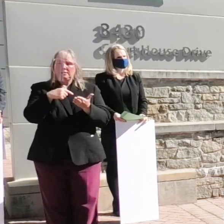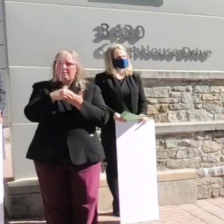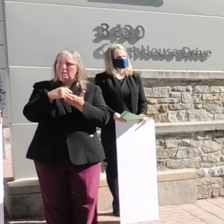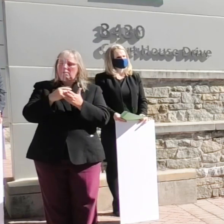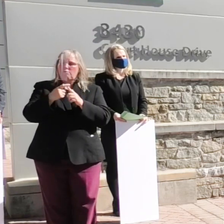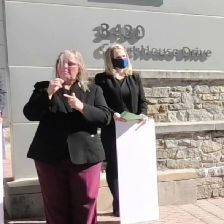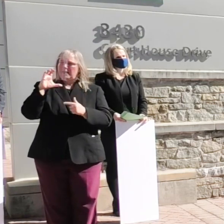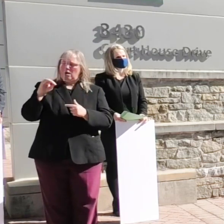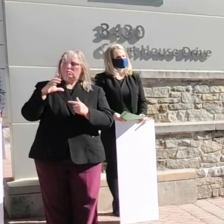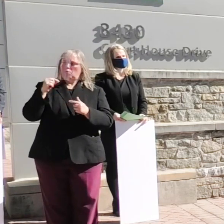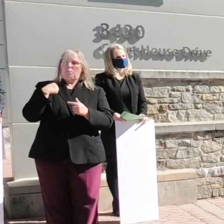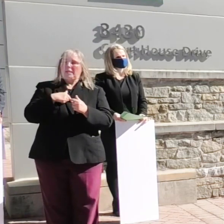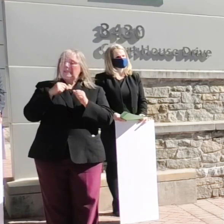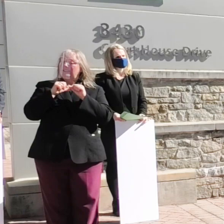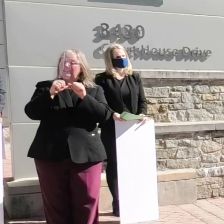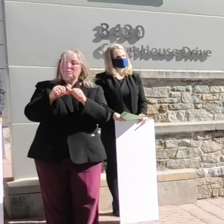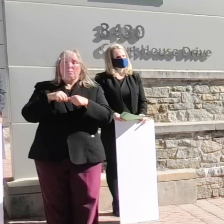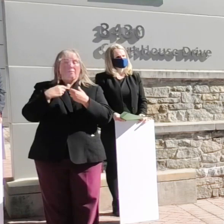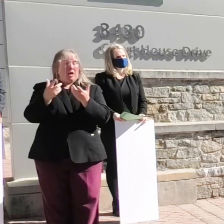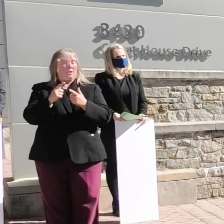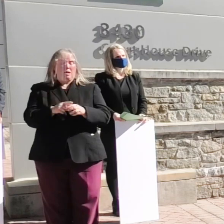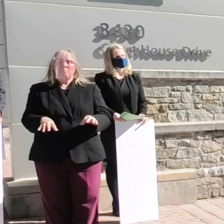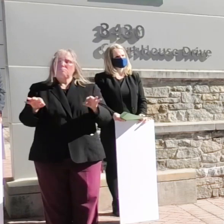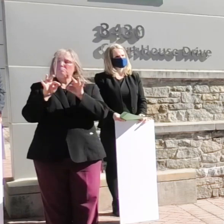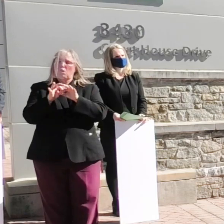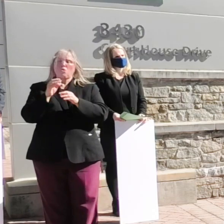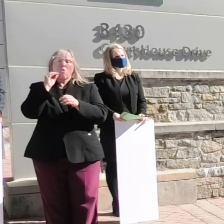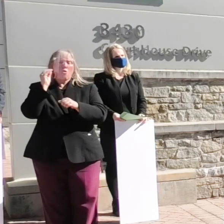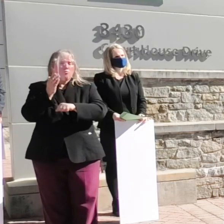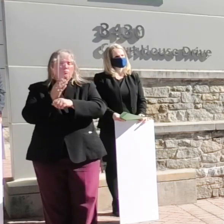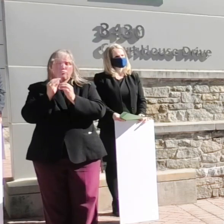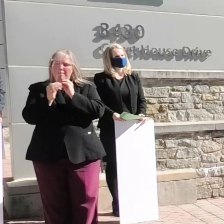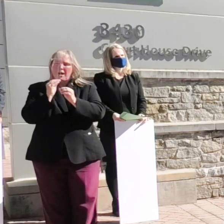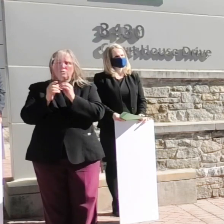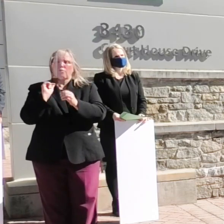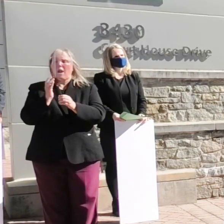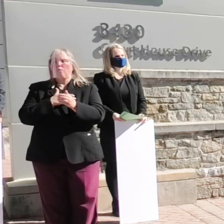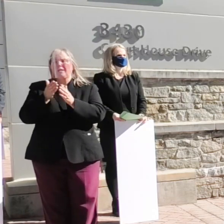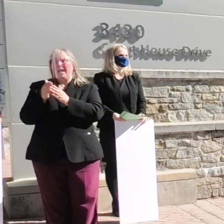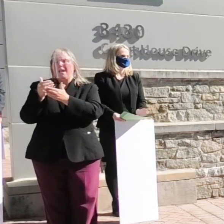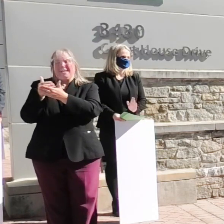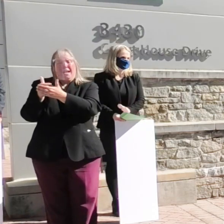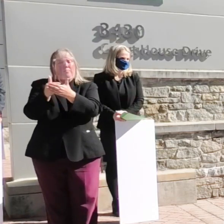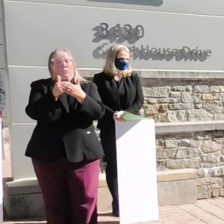the county so that we can continue to provide vital home repairs for our neighbors in need thank you